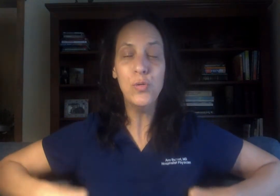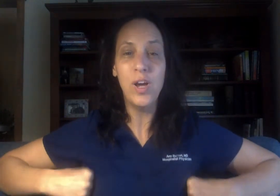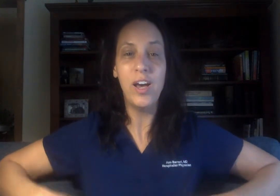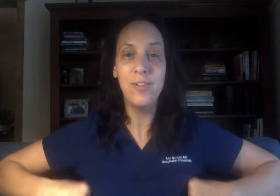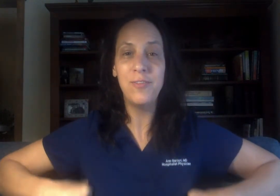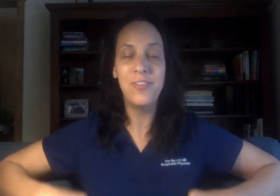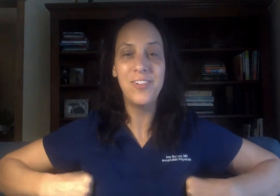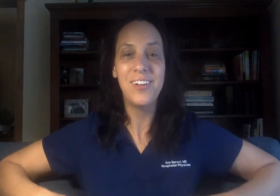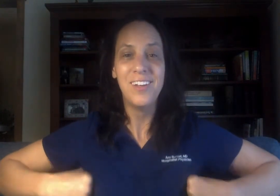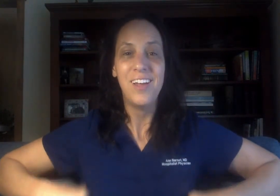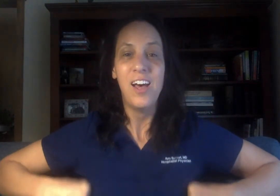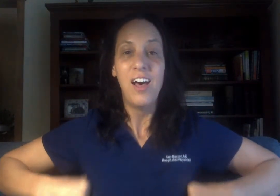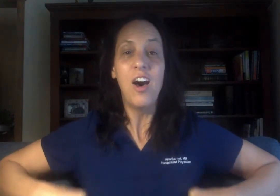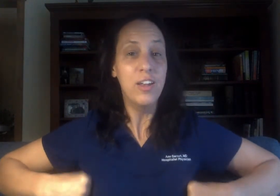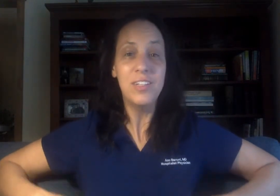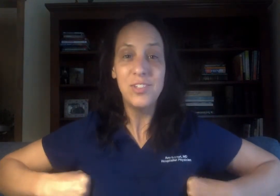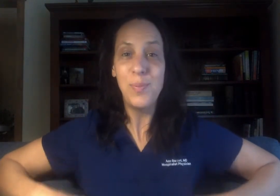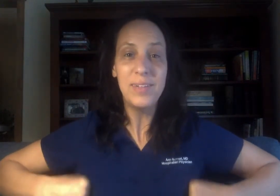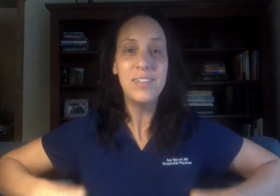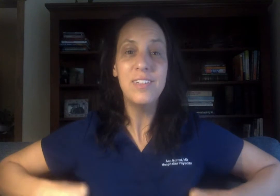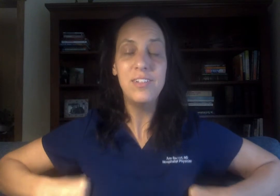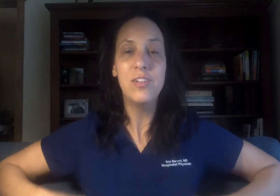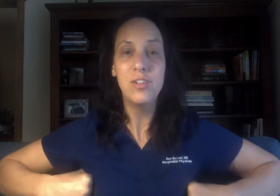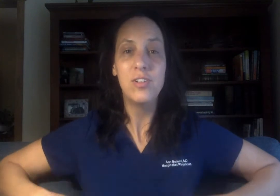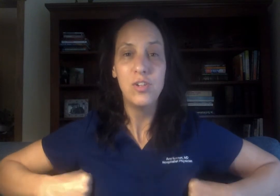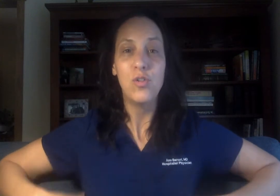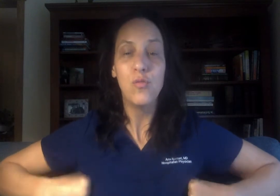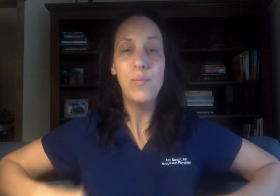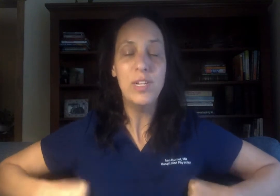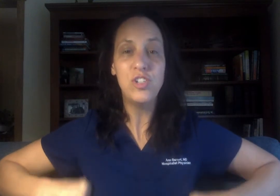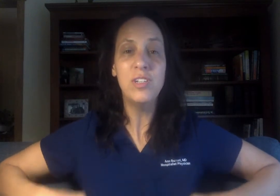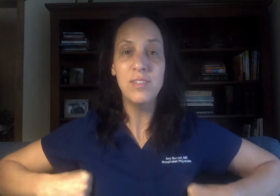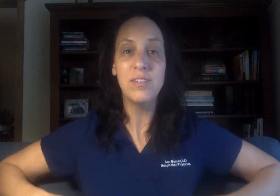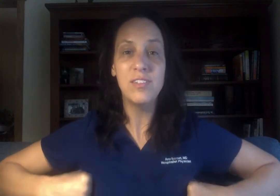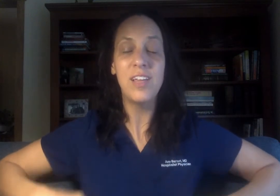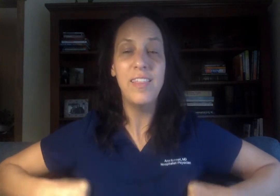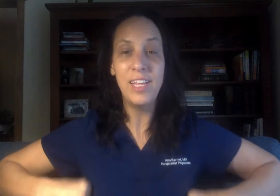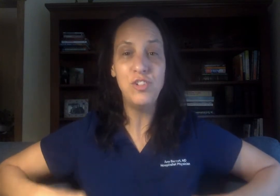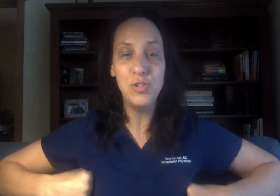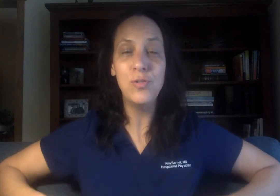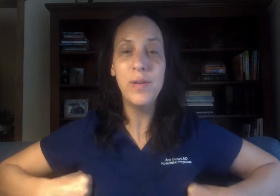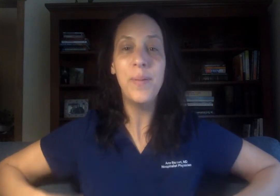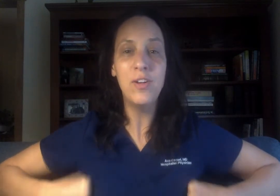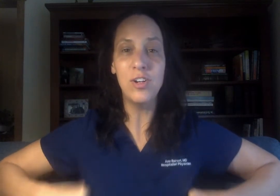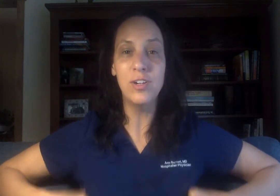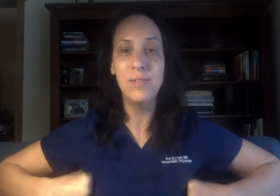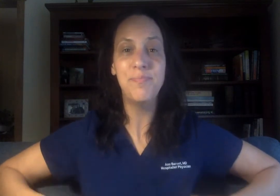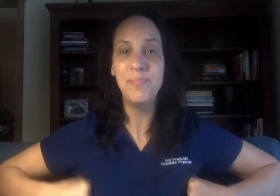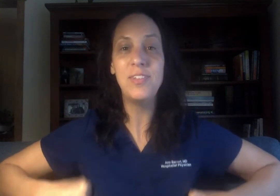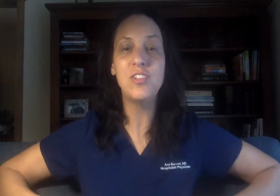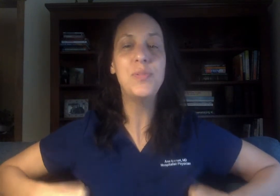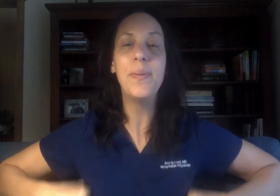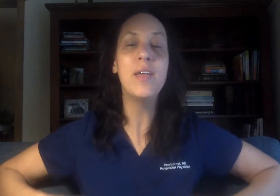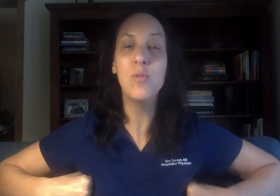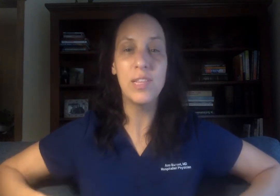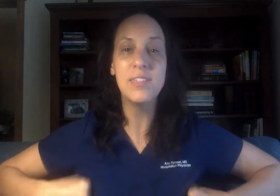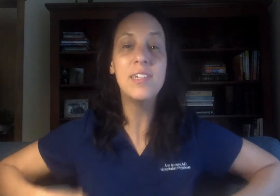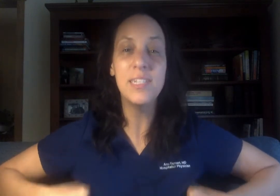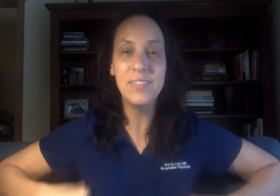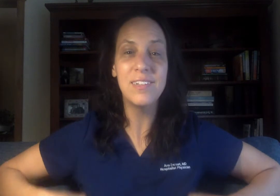have unexpected remissions and they do get better despite what the statistics